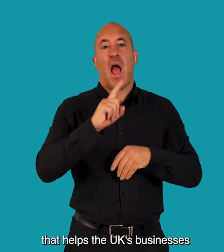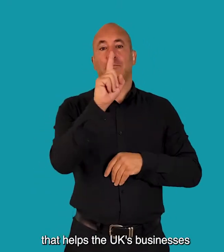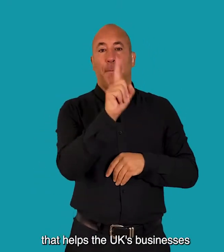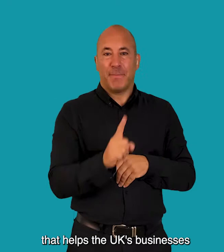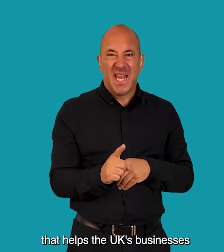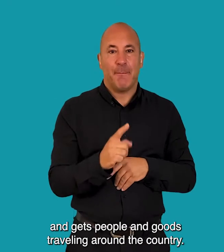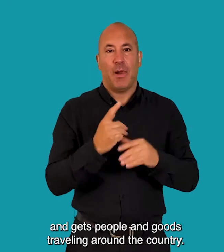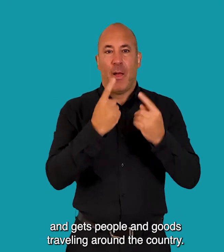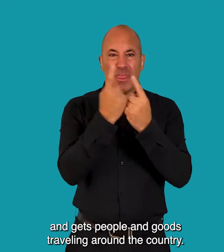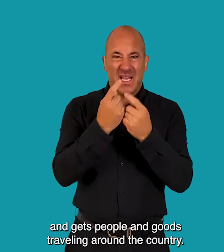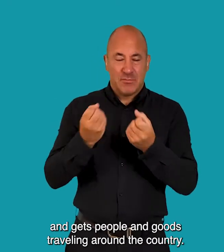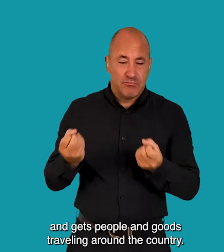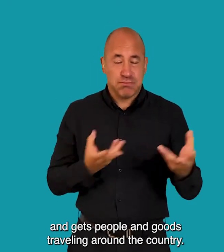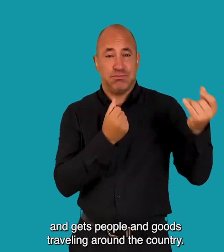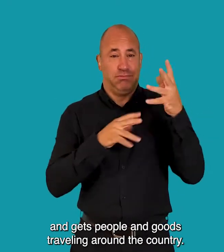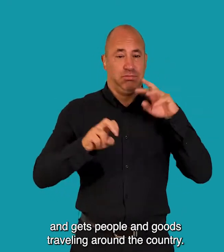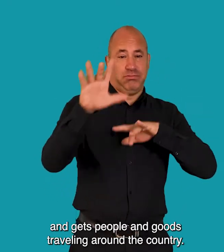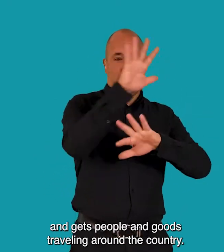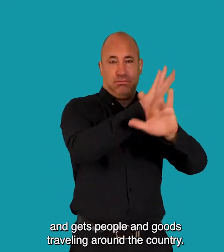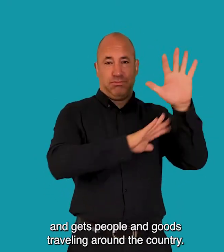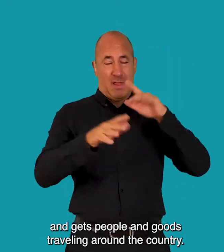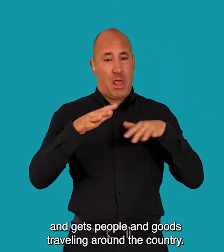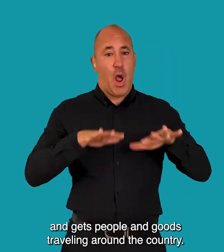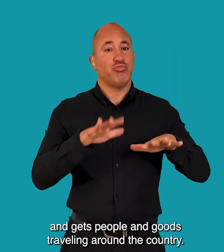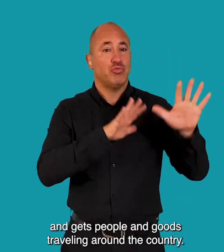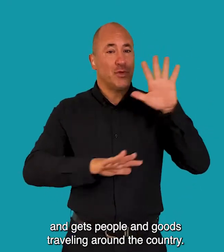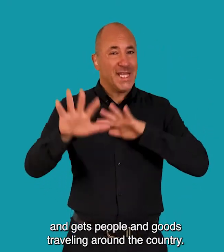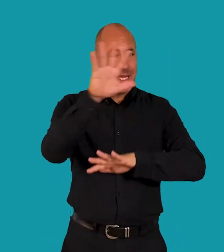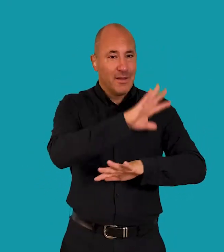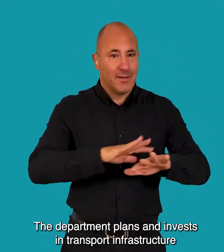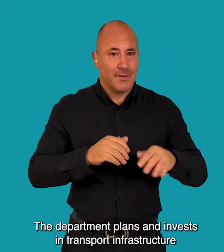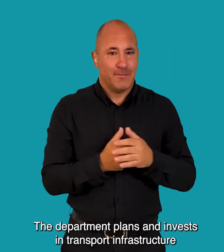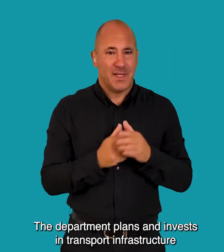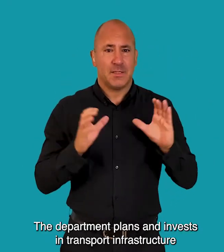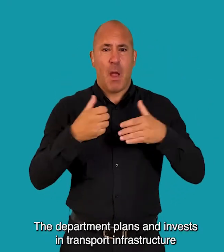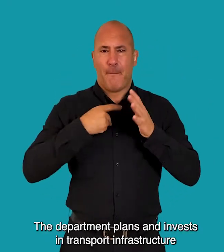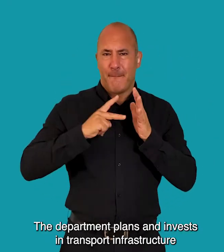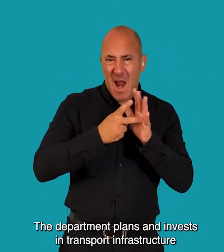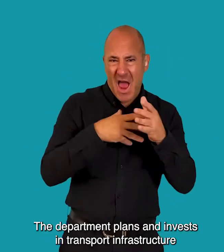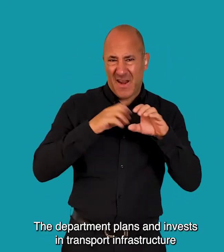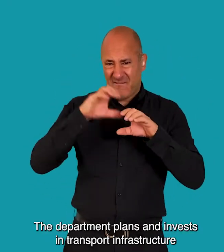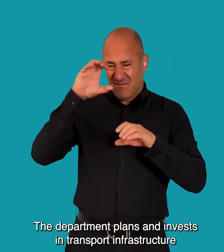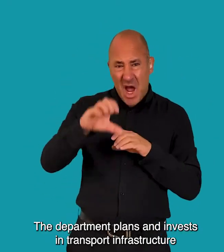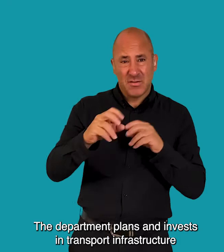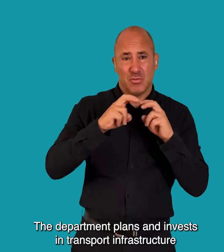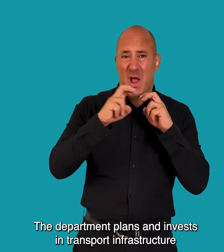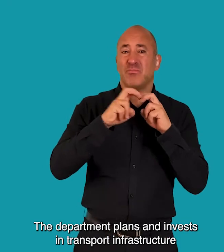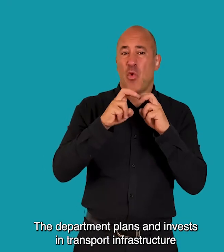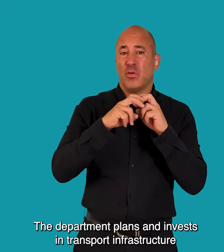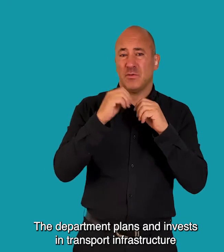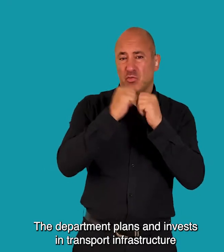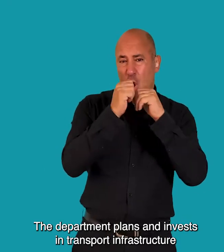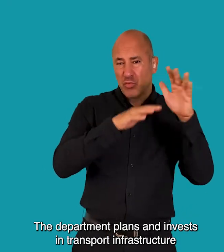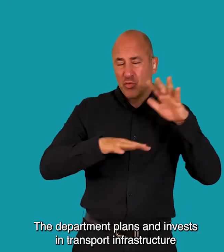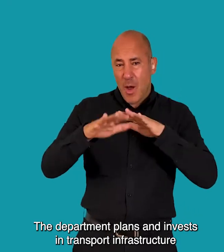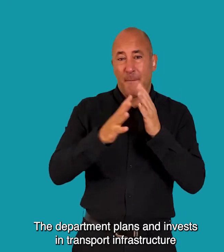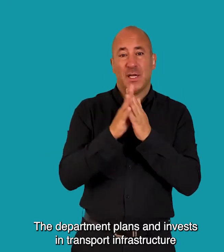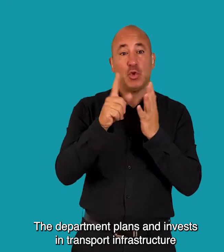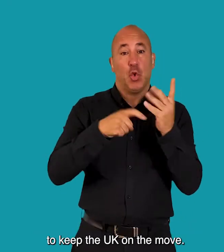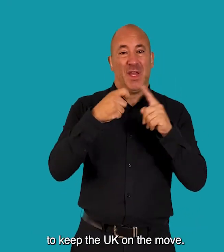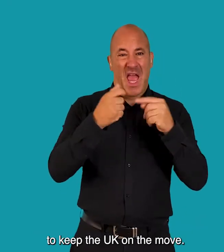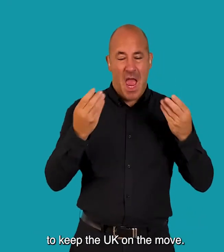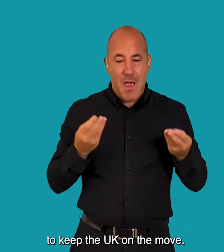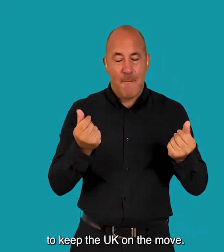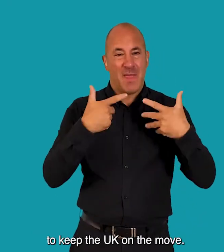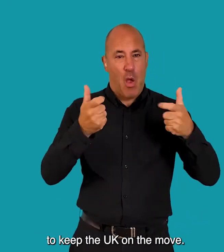businesses and gets people and goods travelling around the country The Department plans and invests in transport infrastructure